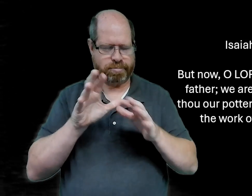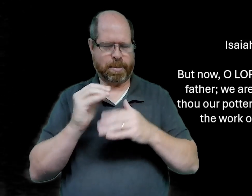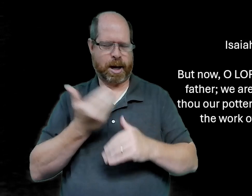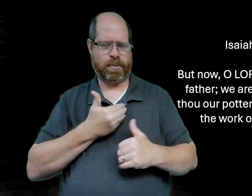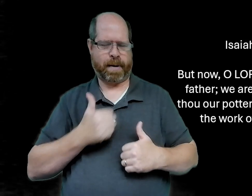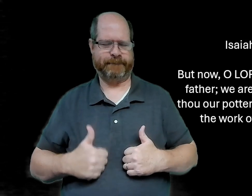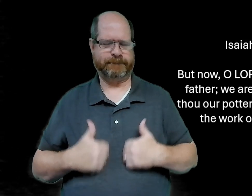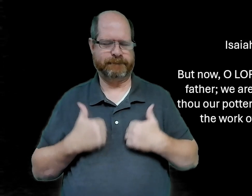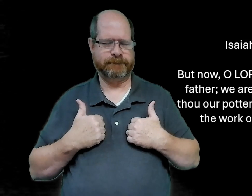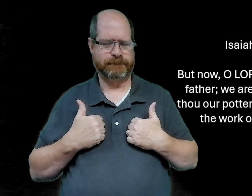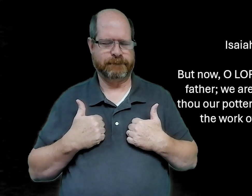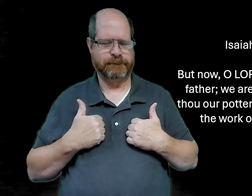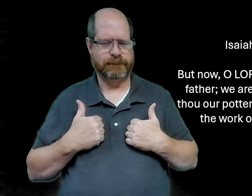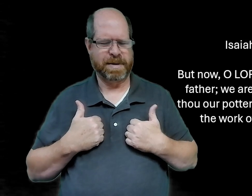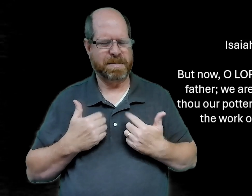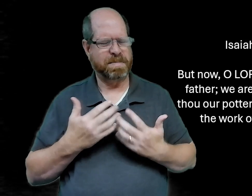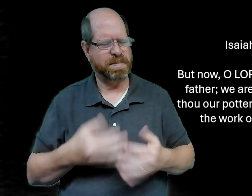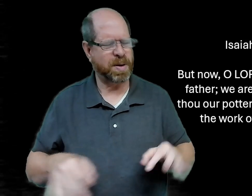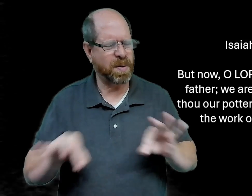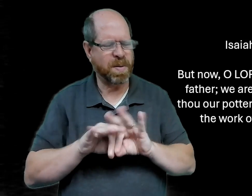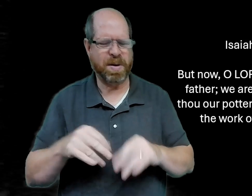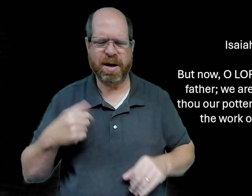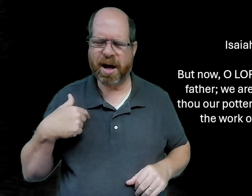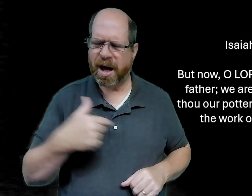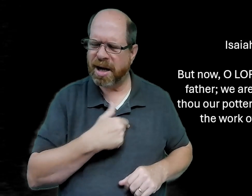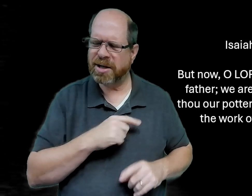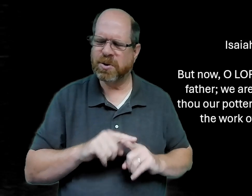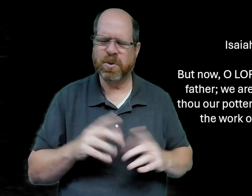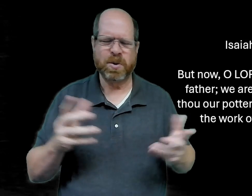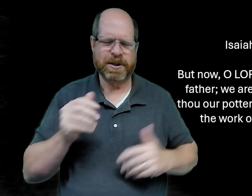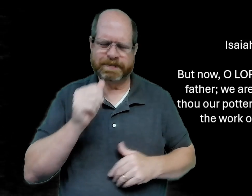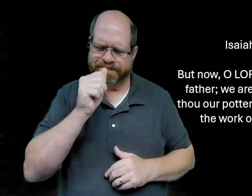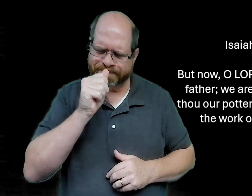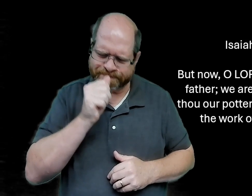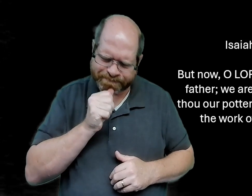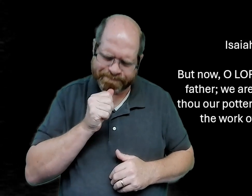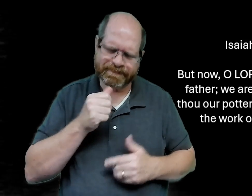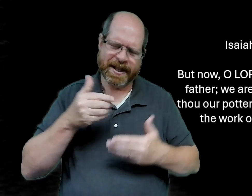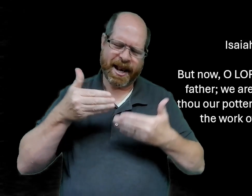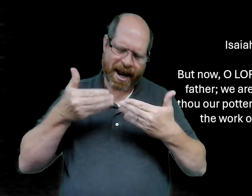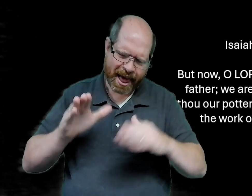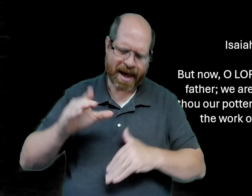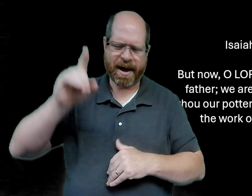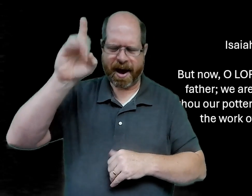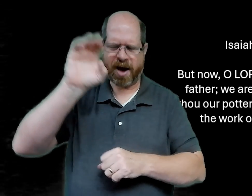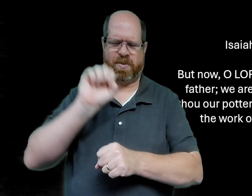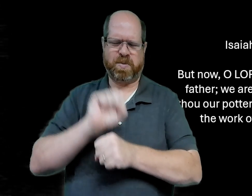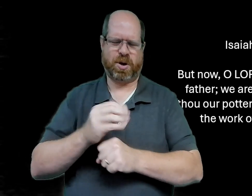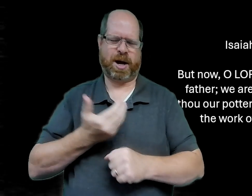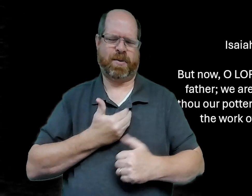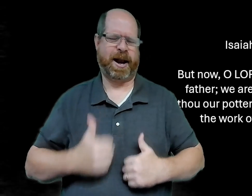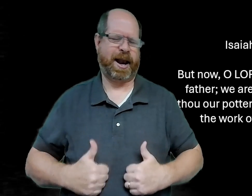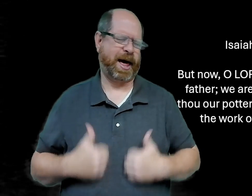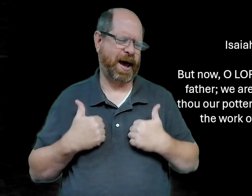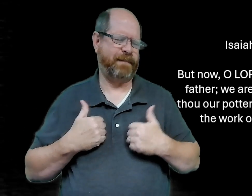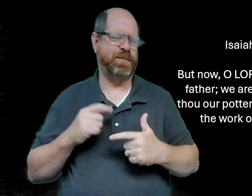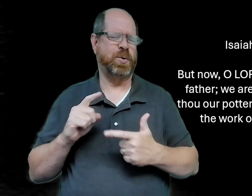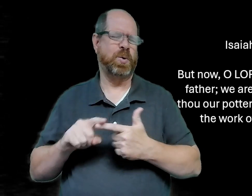god you form our lives so it's important for us to be patient and allow you to work in our lives